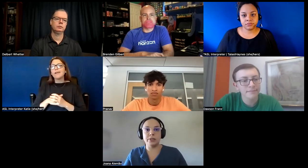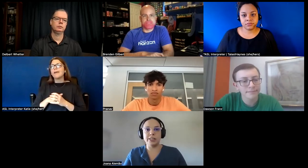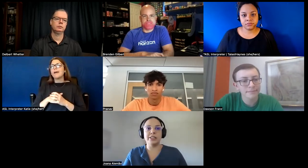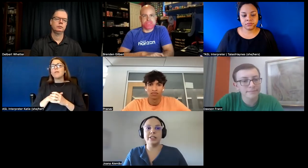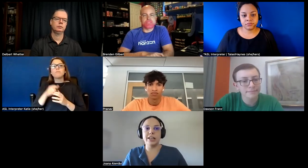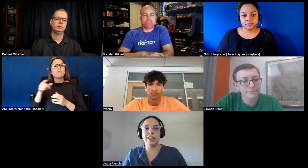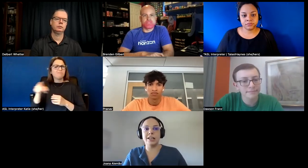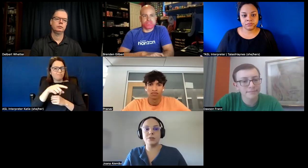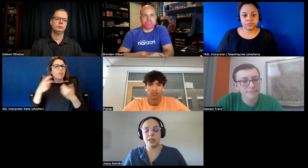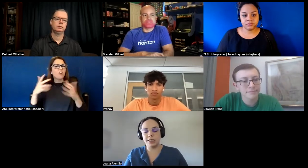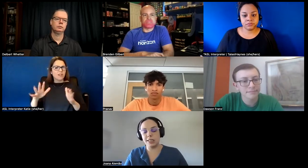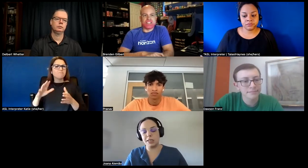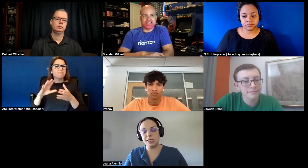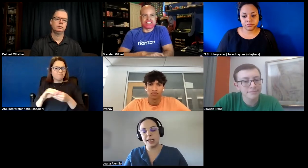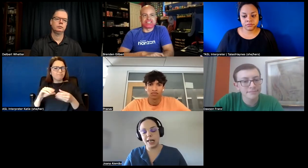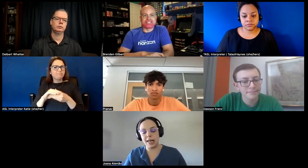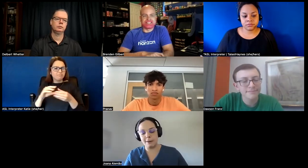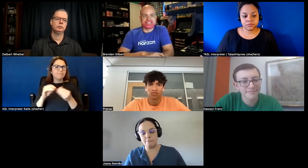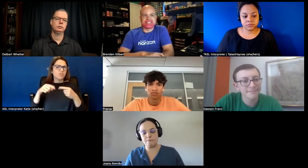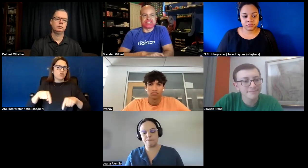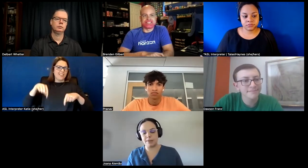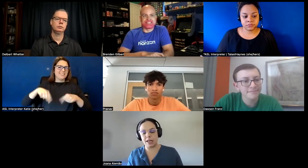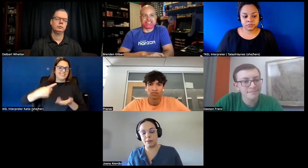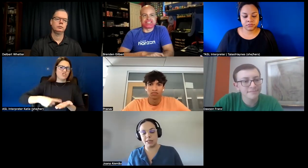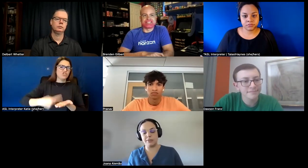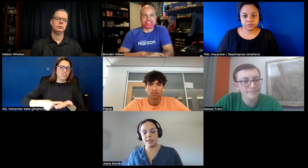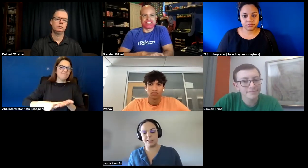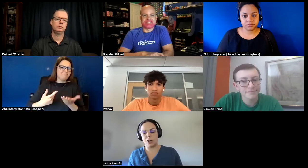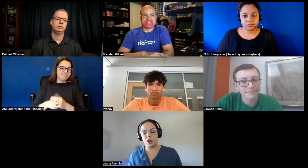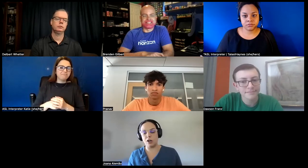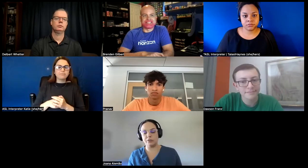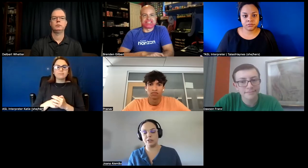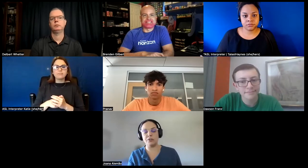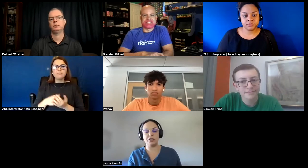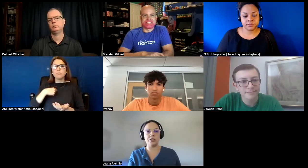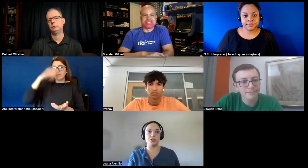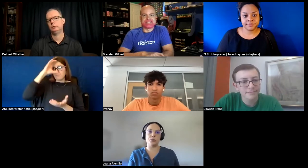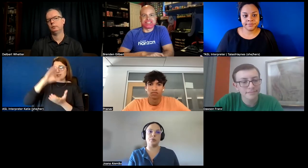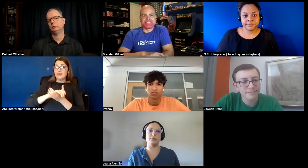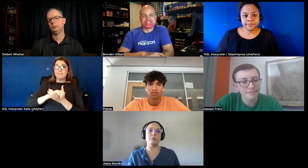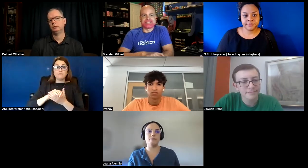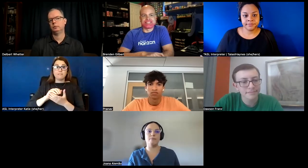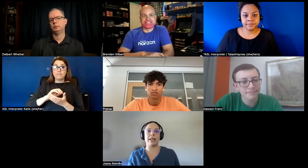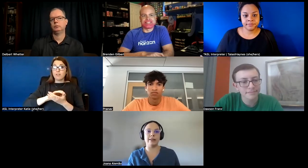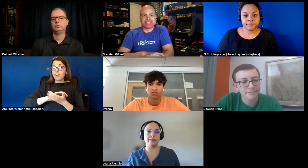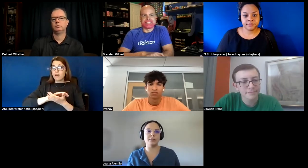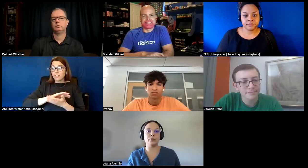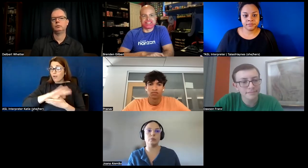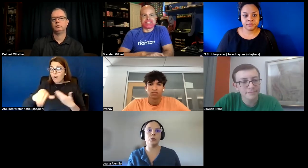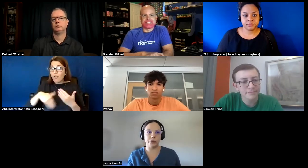here as well in this meeting um i believe that all of these features should be planned from roots